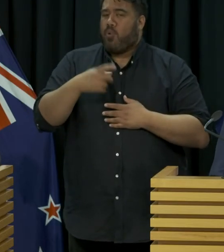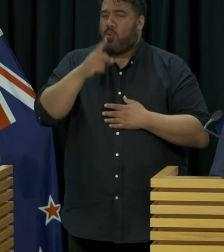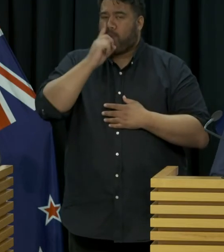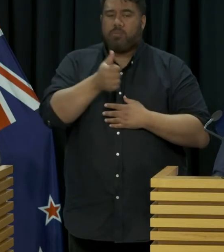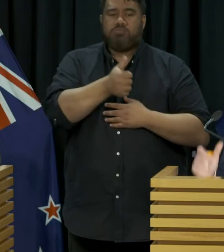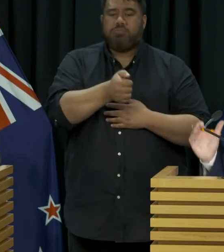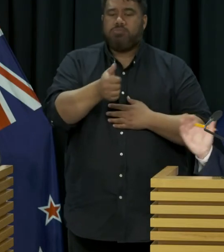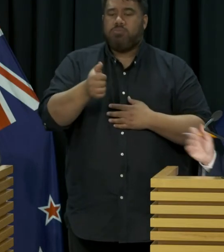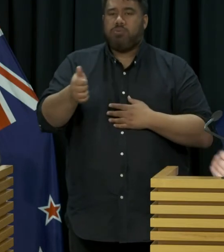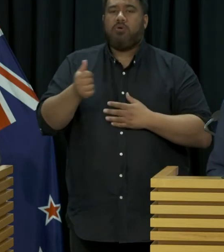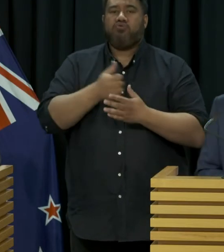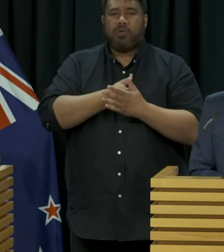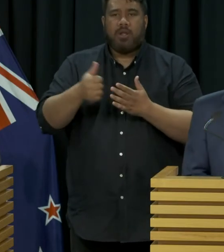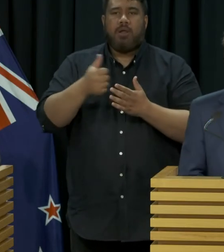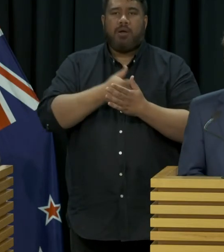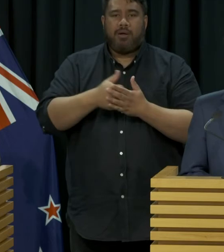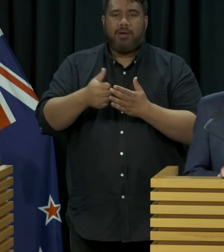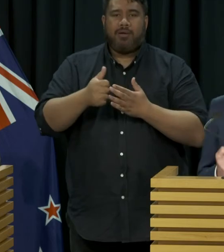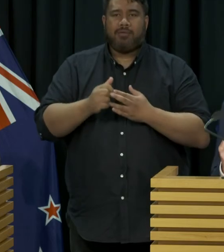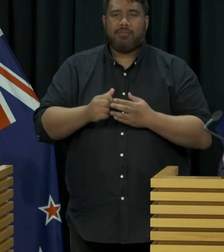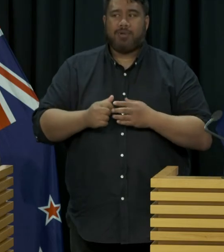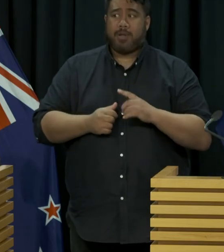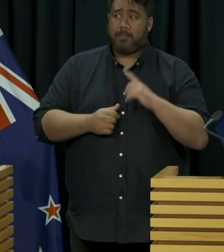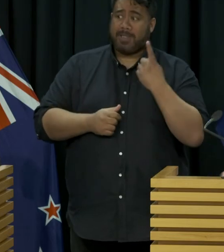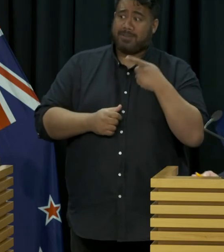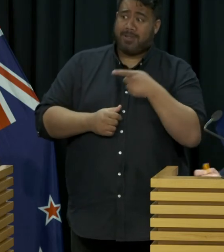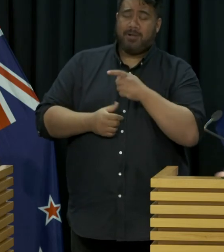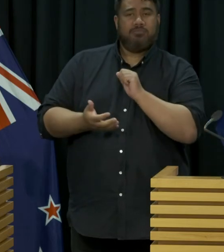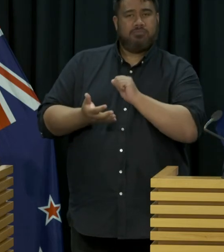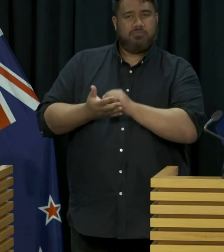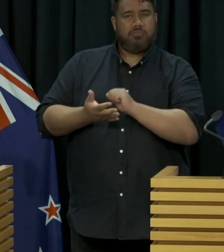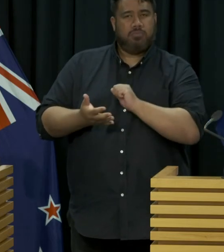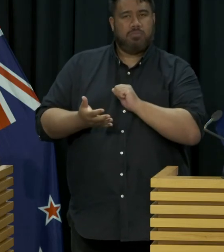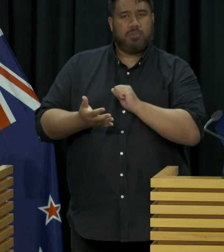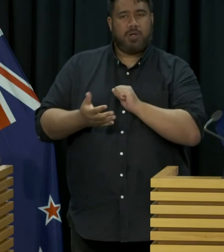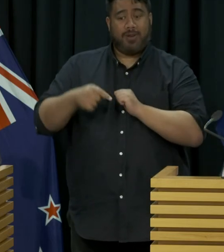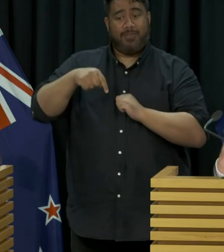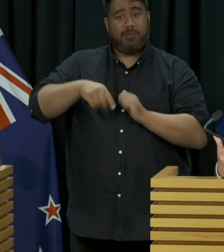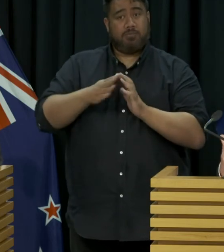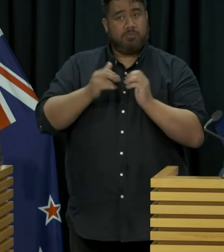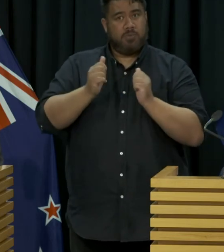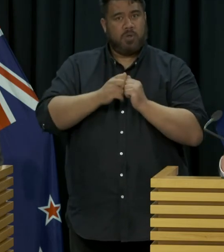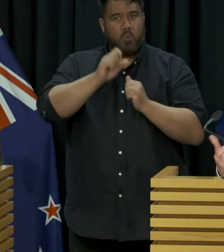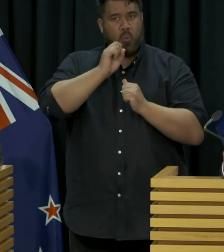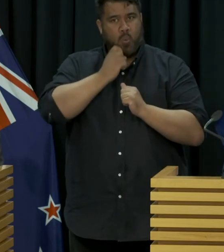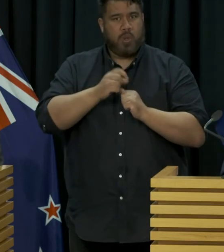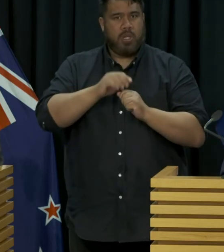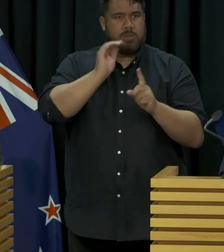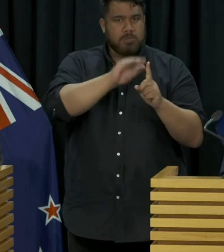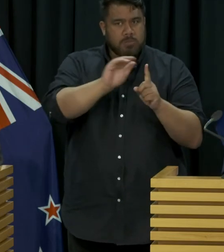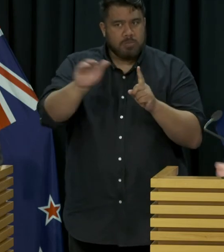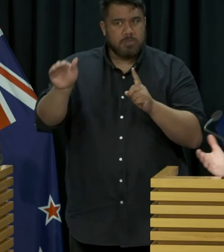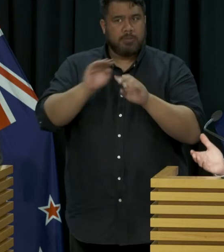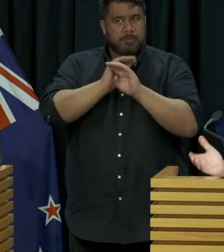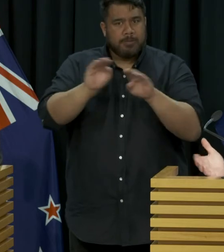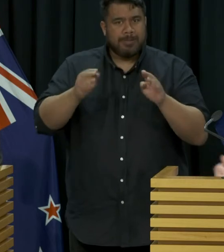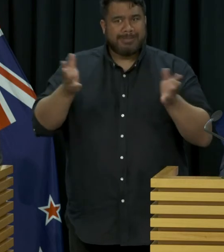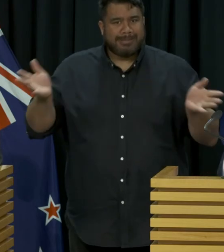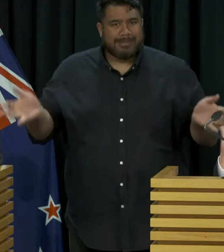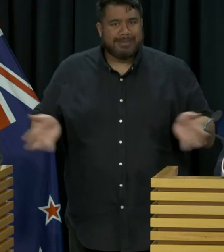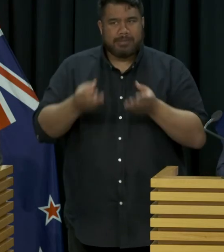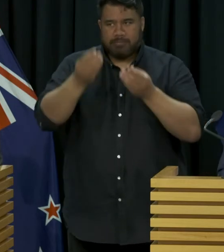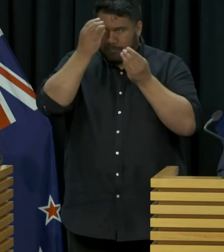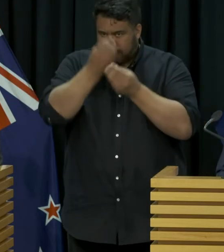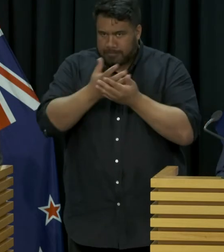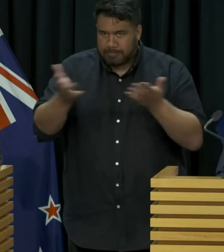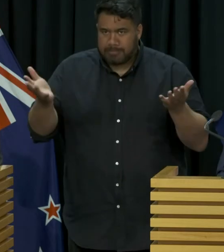scanning and as the Minister said there will be an intensive campaign this weekend I think we've given the message out and thanks to you who have